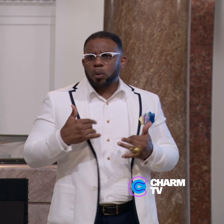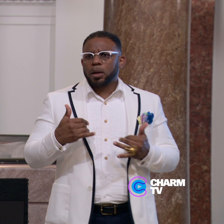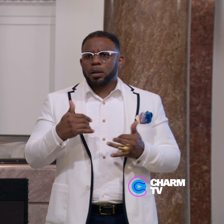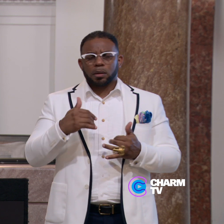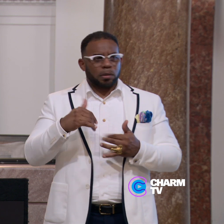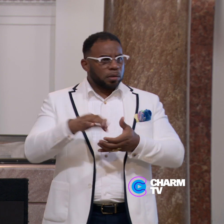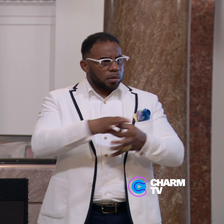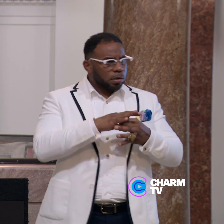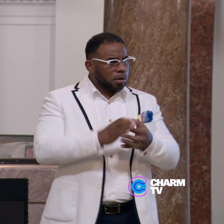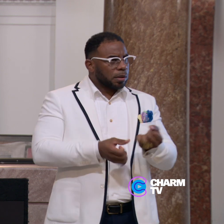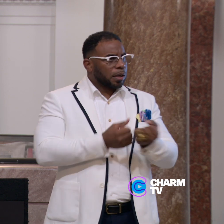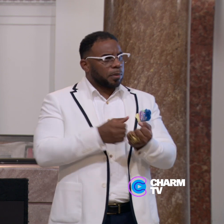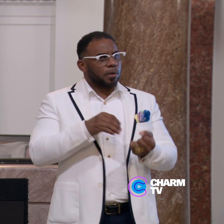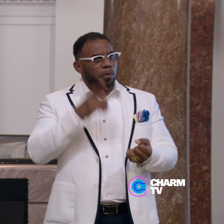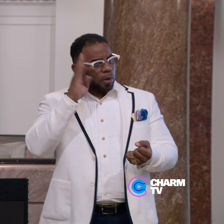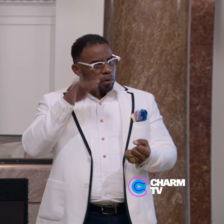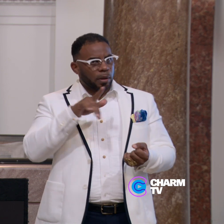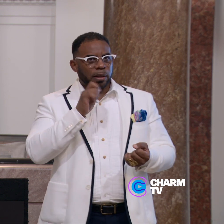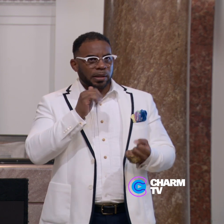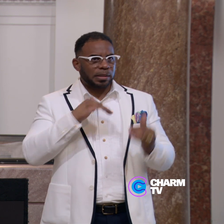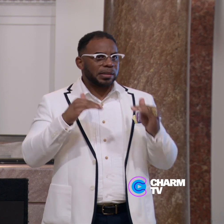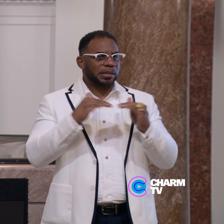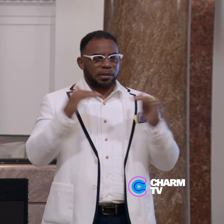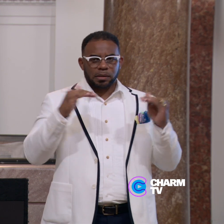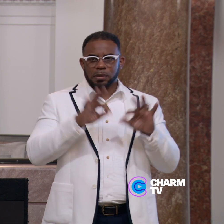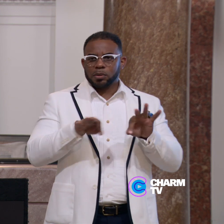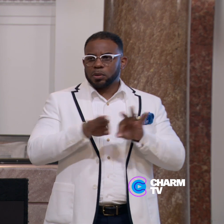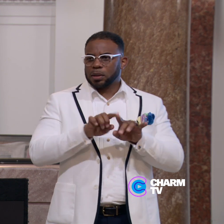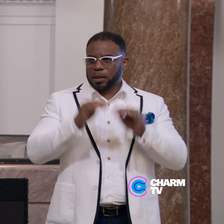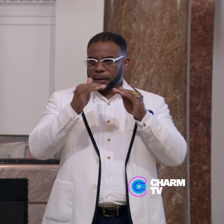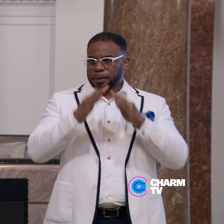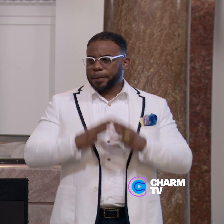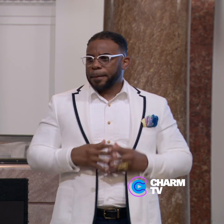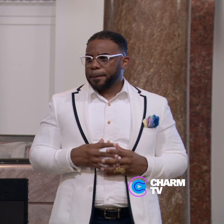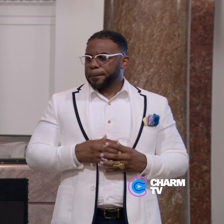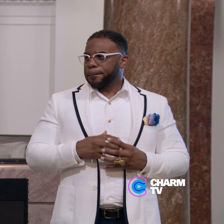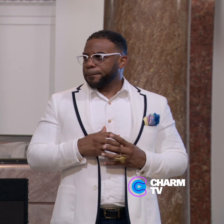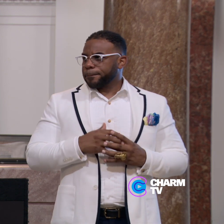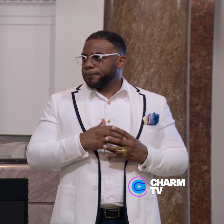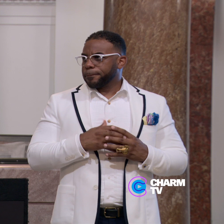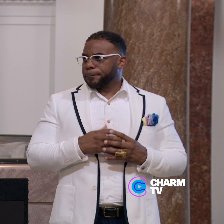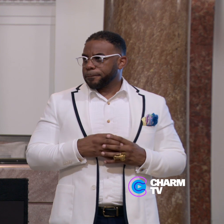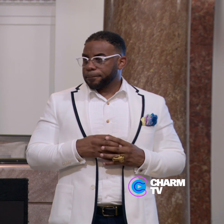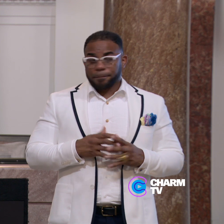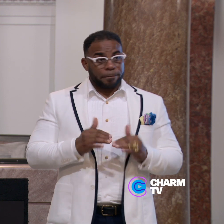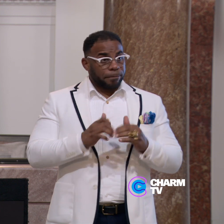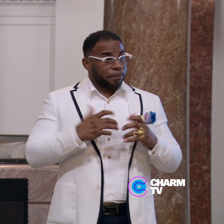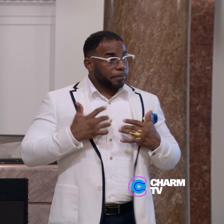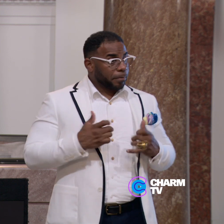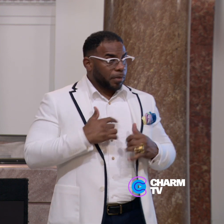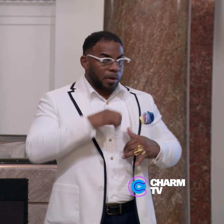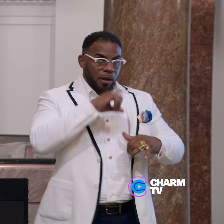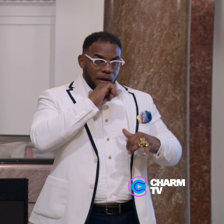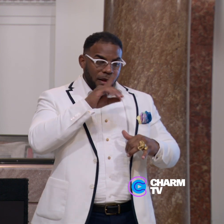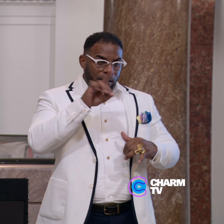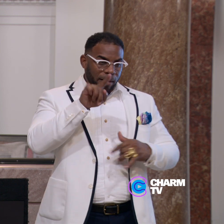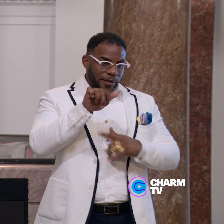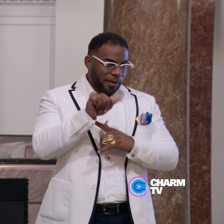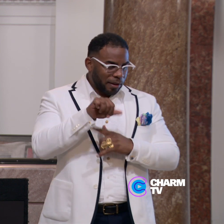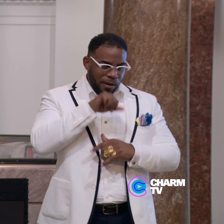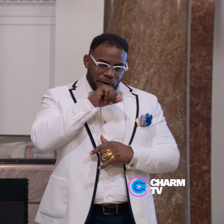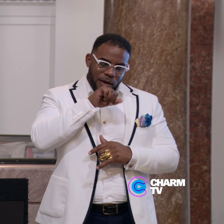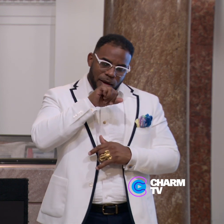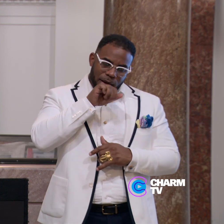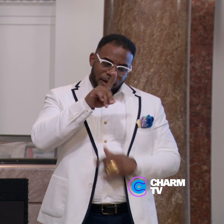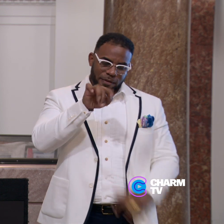united to help fund because we knew they were just as important as the housing. In health care, we love data, love